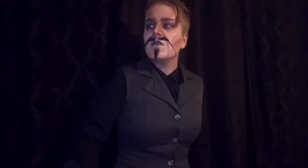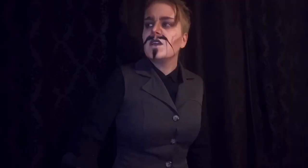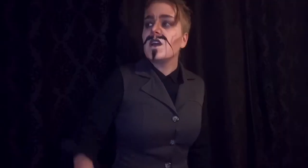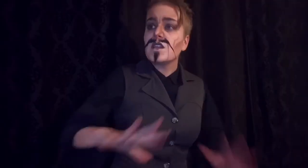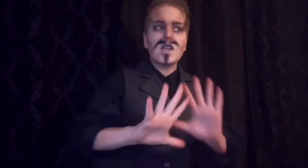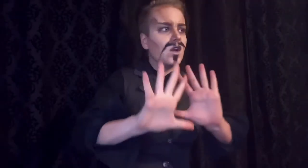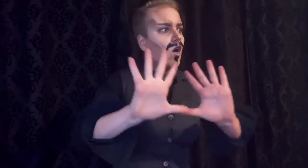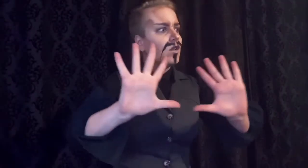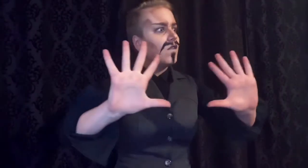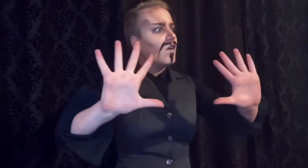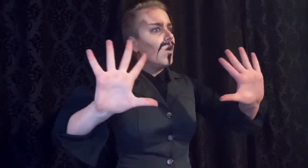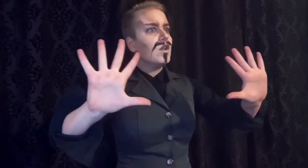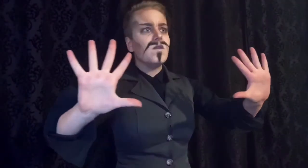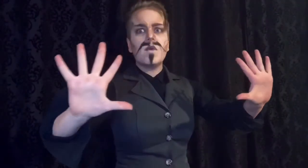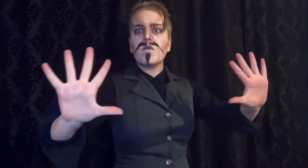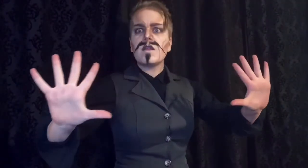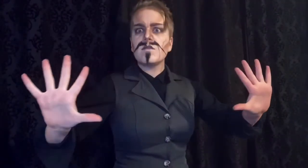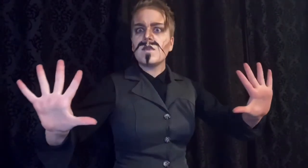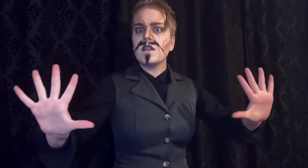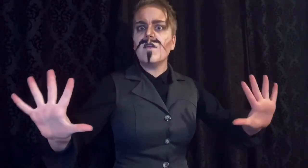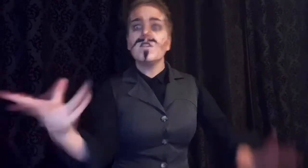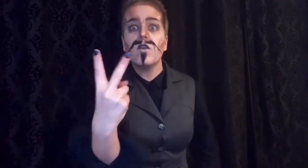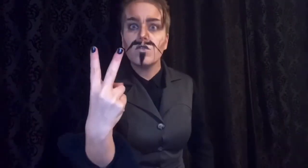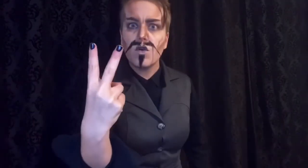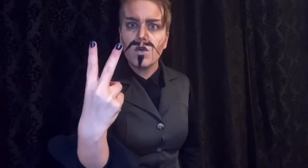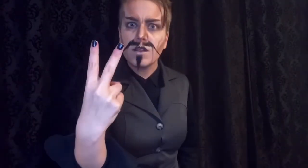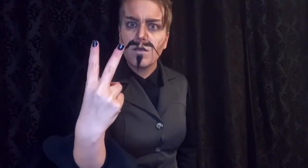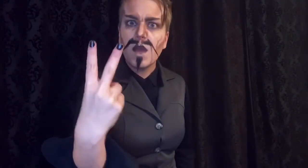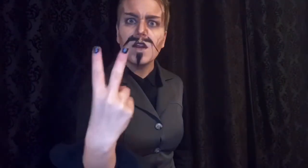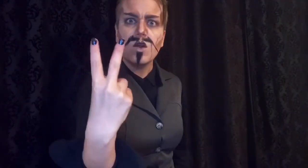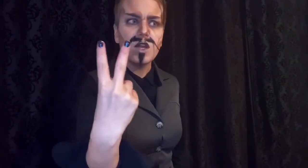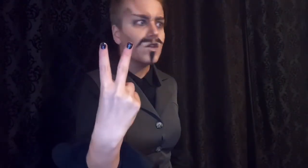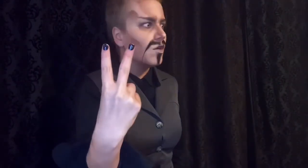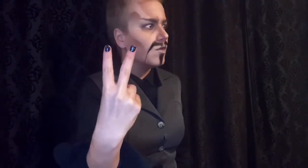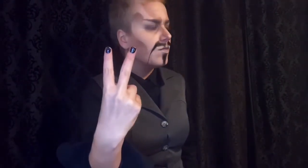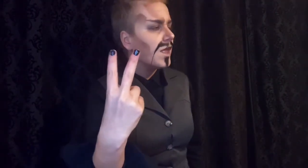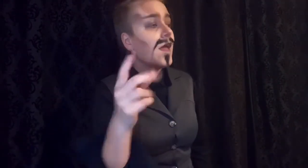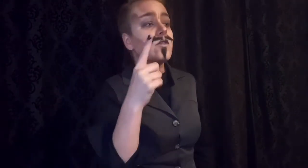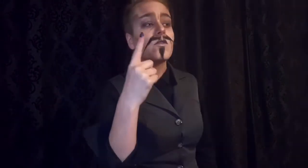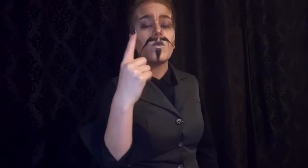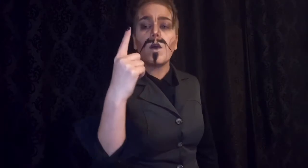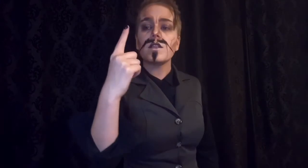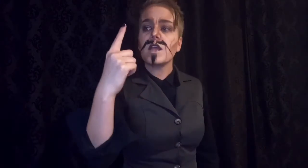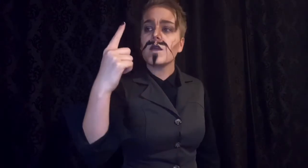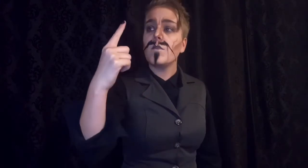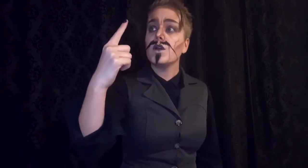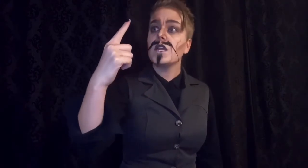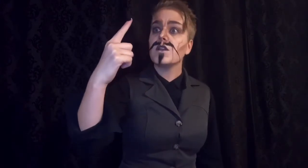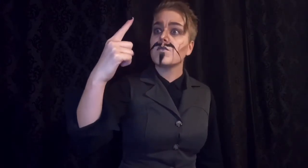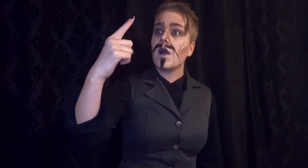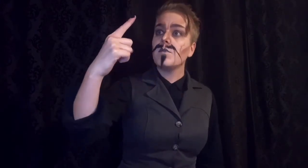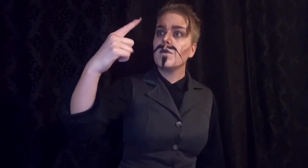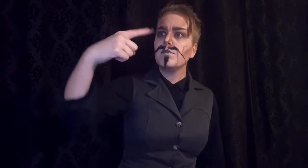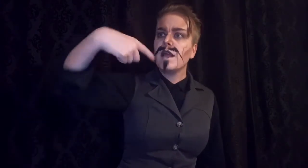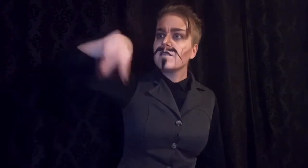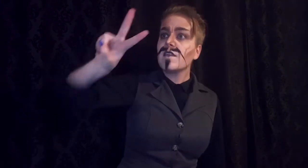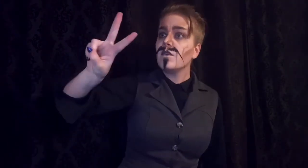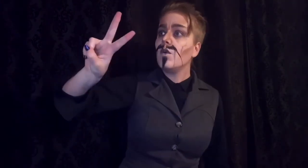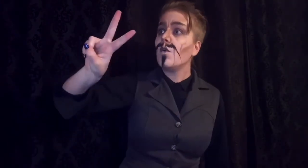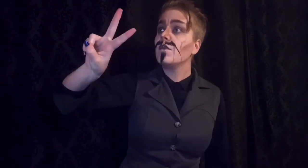Because in all of the whole human race, Mrs. Lovett There are two kinds of men and only two There's the one staying put in his proper place And the one